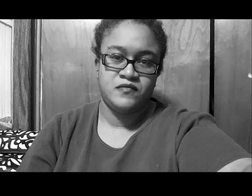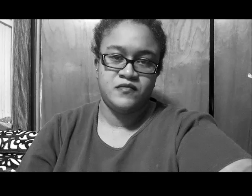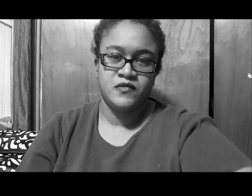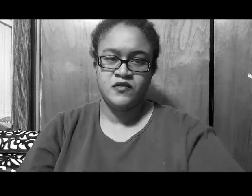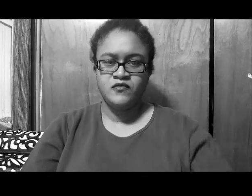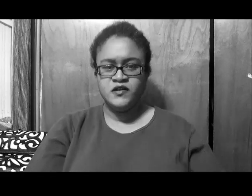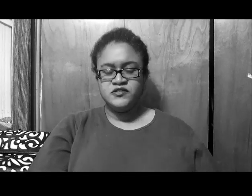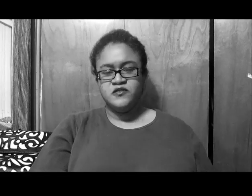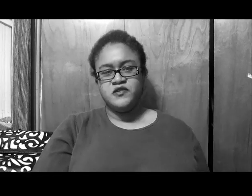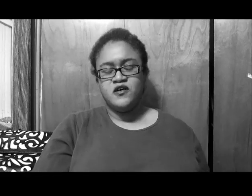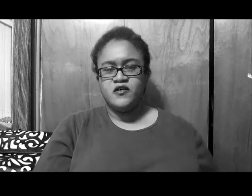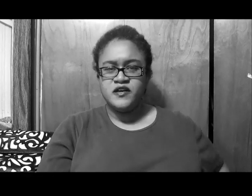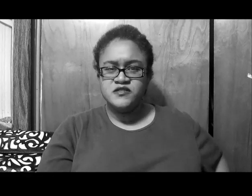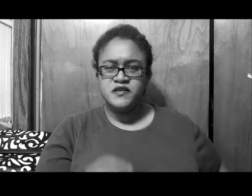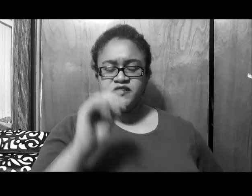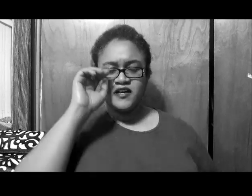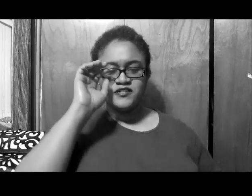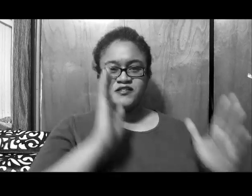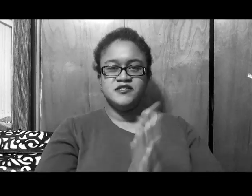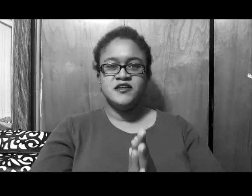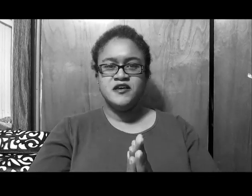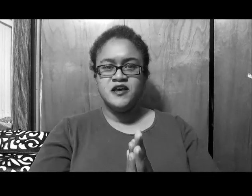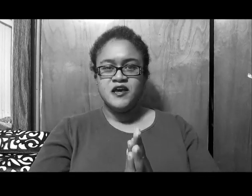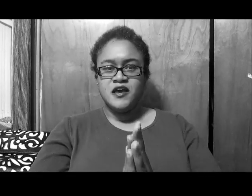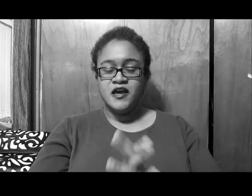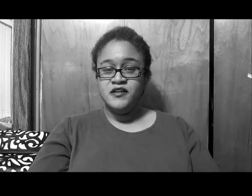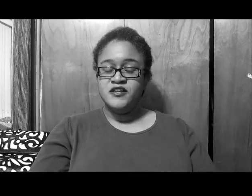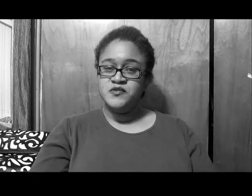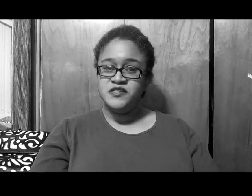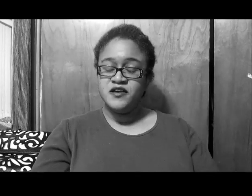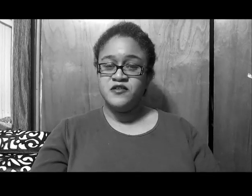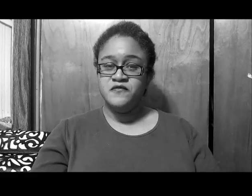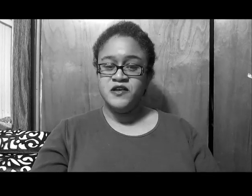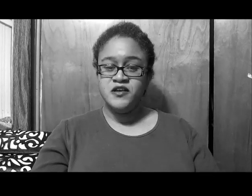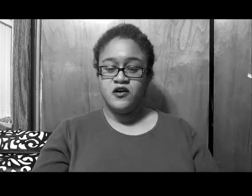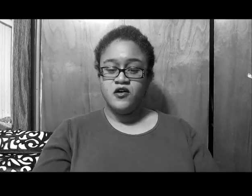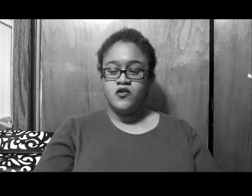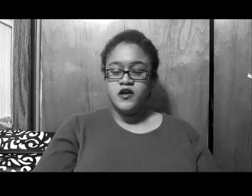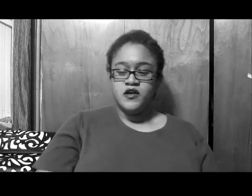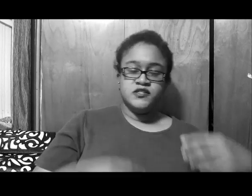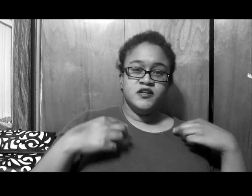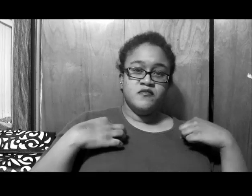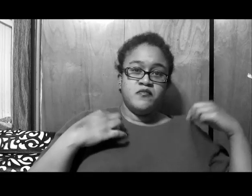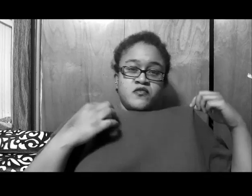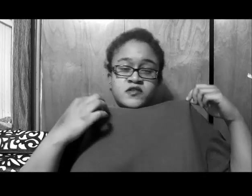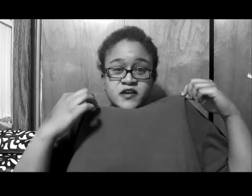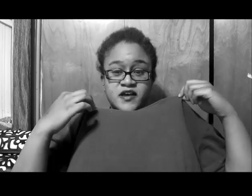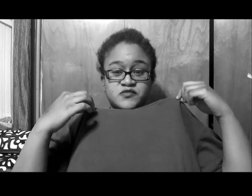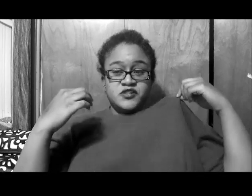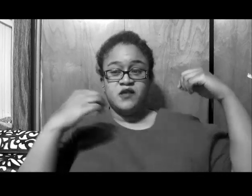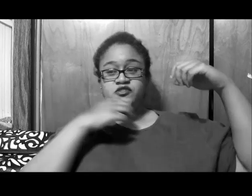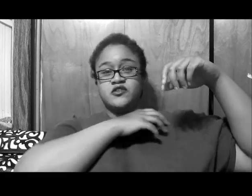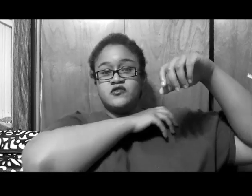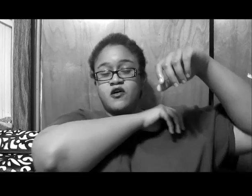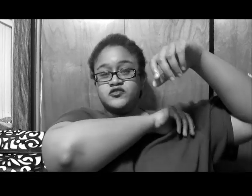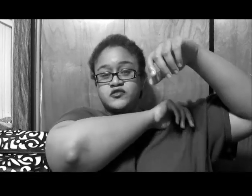What's up y'all? It's me Tasha C and in this particular video, sitting here in my bootleg ass pajama shirt also in